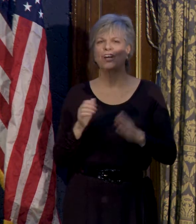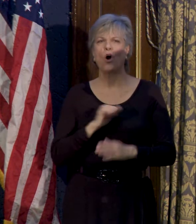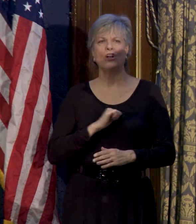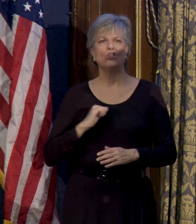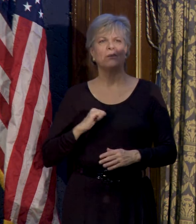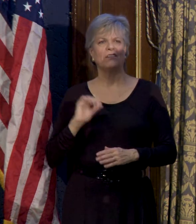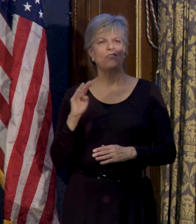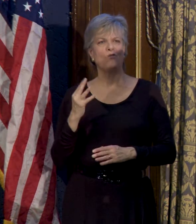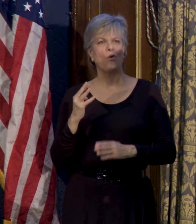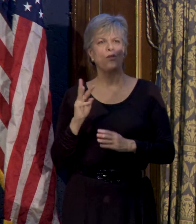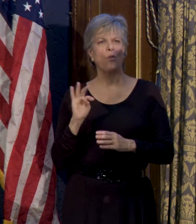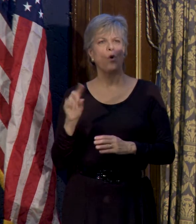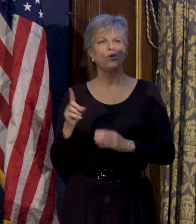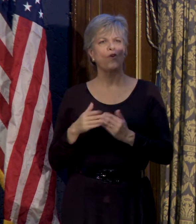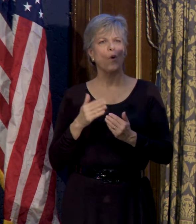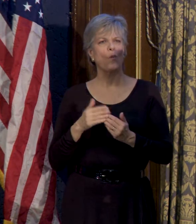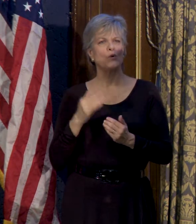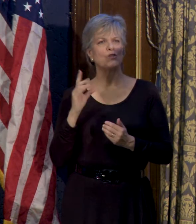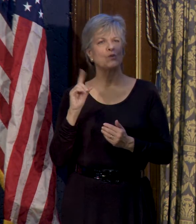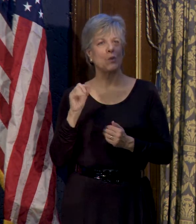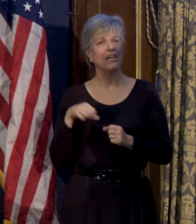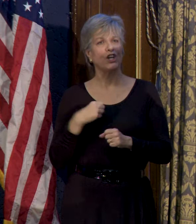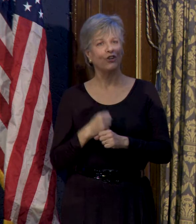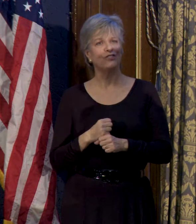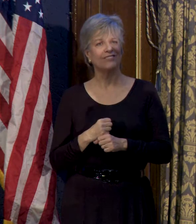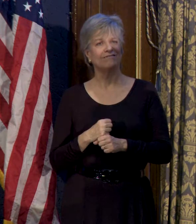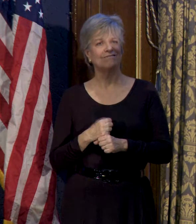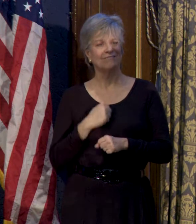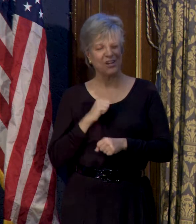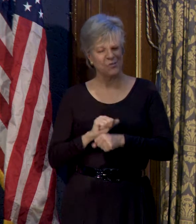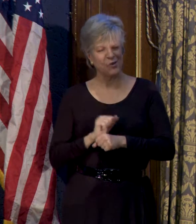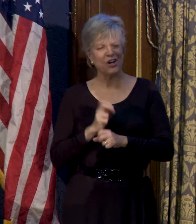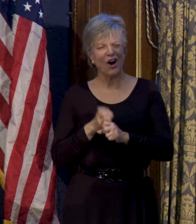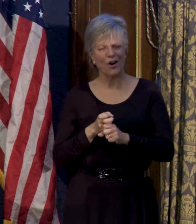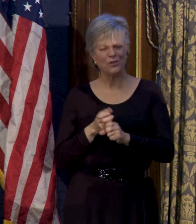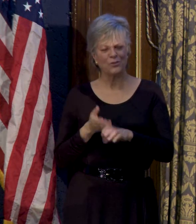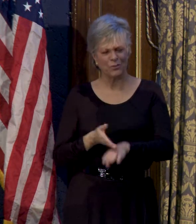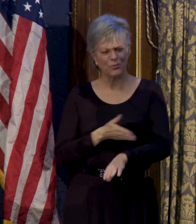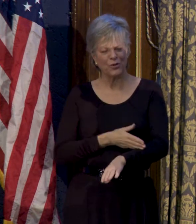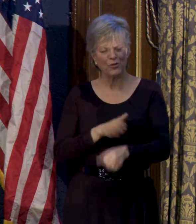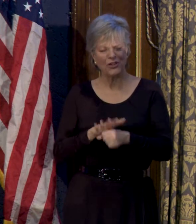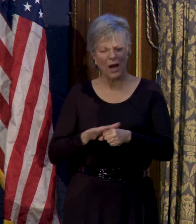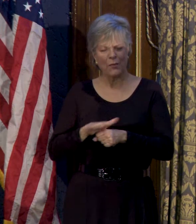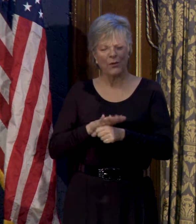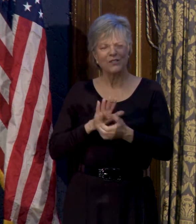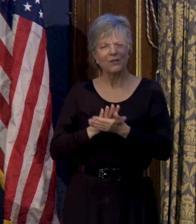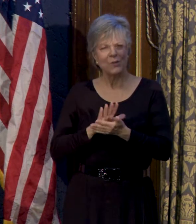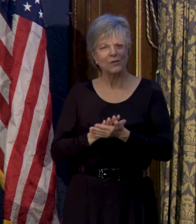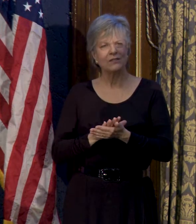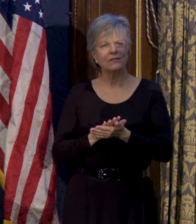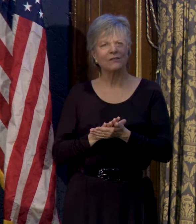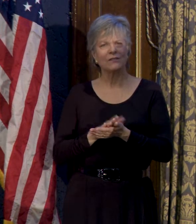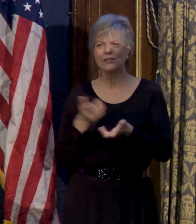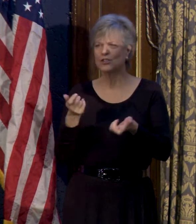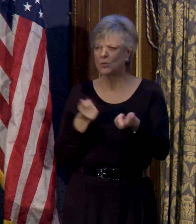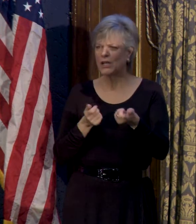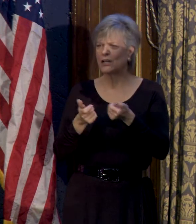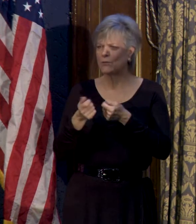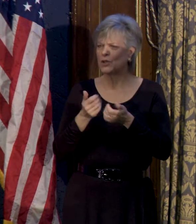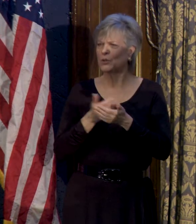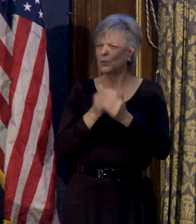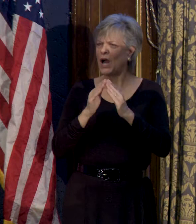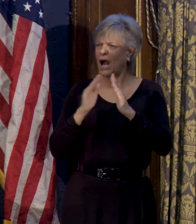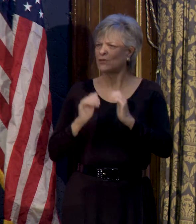for almost 20 years, 19 years. And I worked hard to improve our neighborhood schools, to bring new housing into